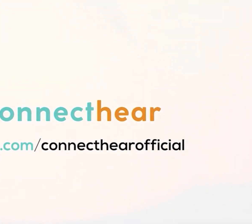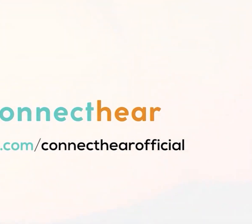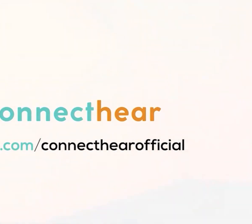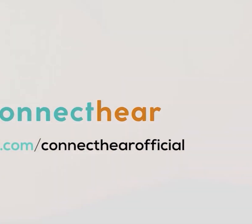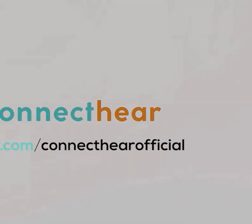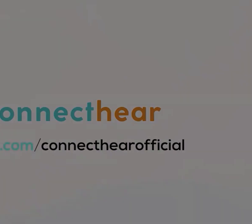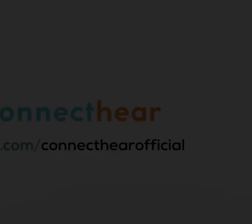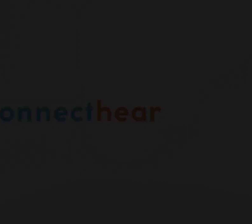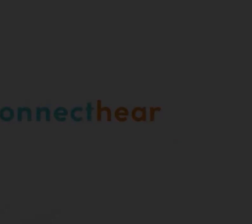The reasons which facilities upon Pakistan impatience. Thank